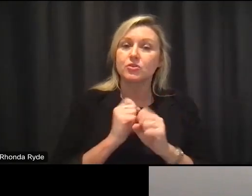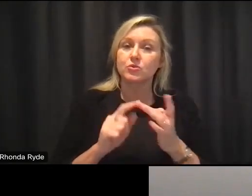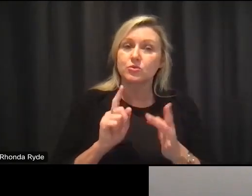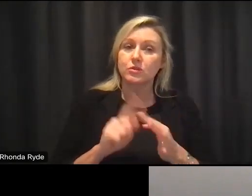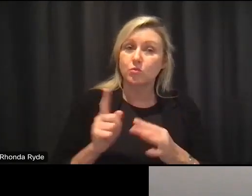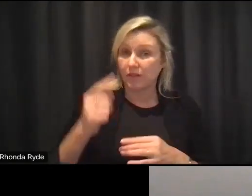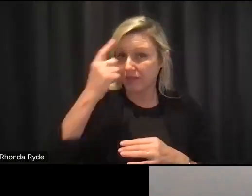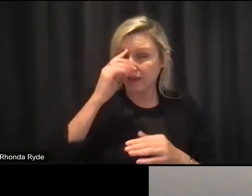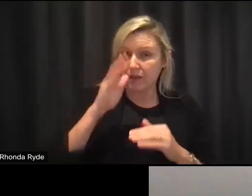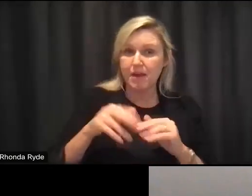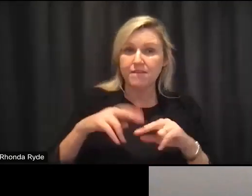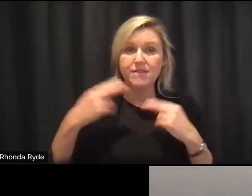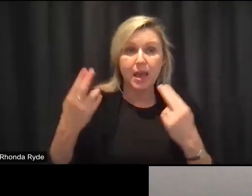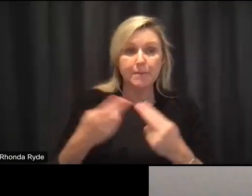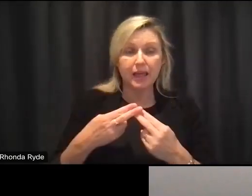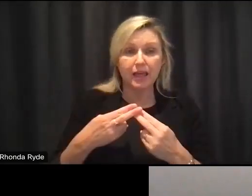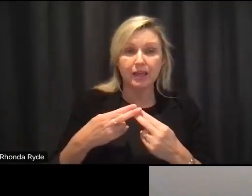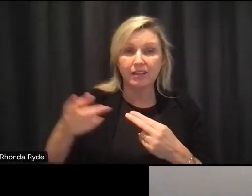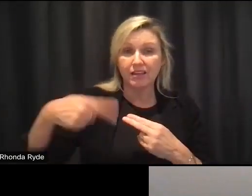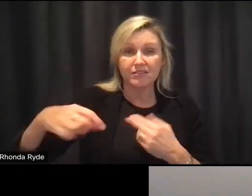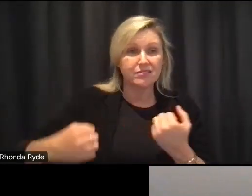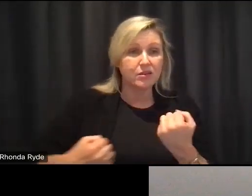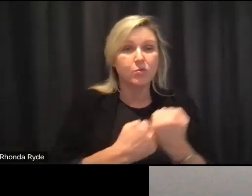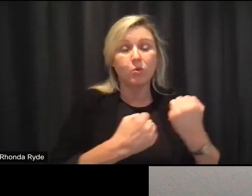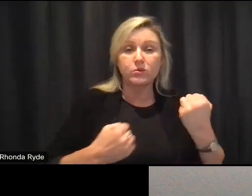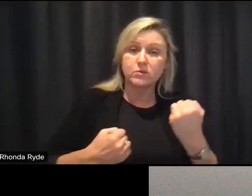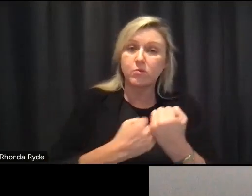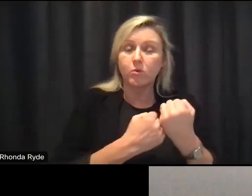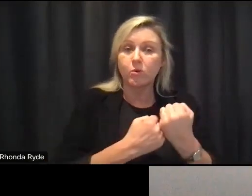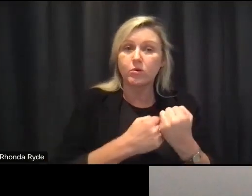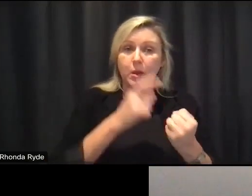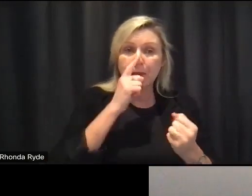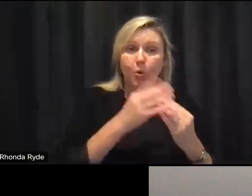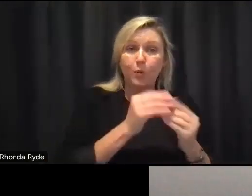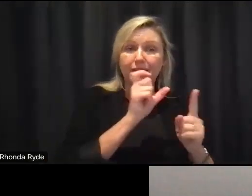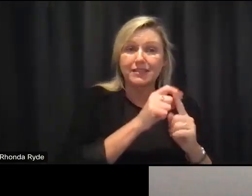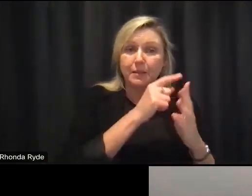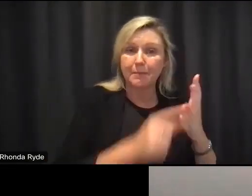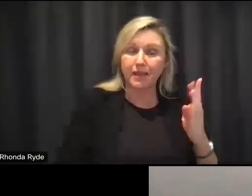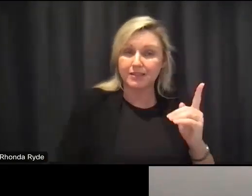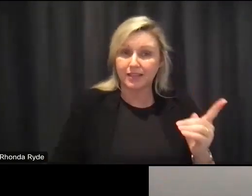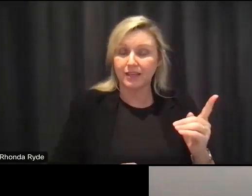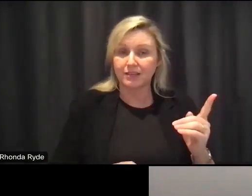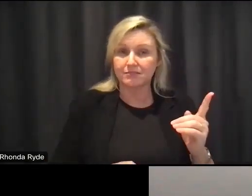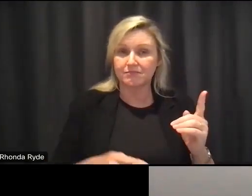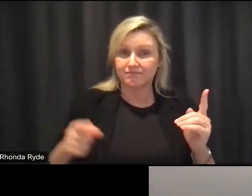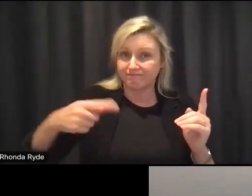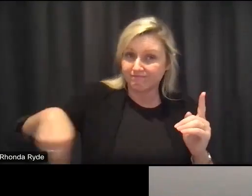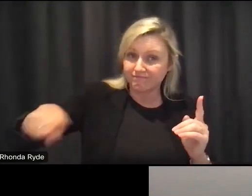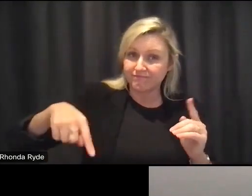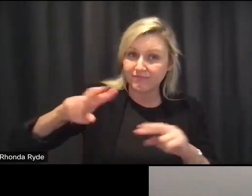are um providing a lot of support for uh people with disability who maybe um really